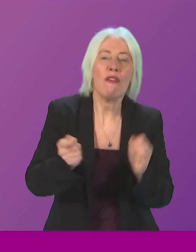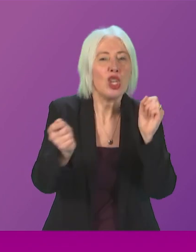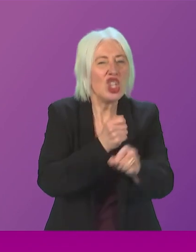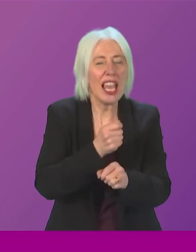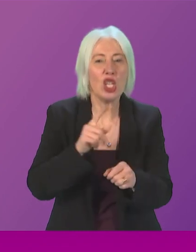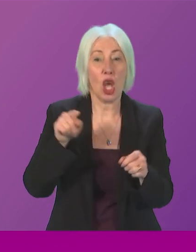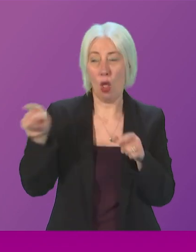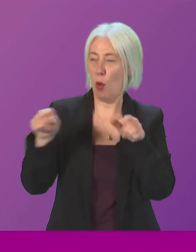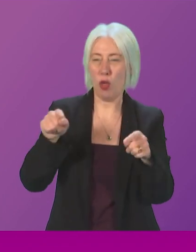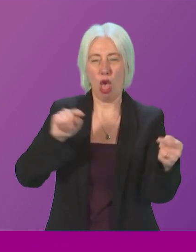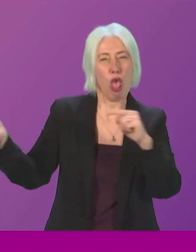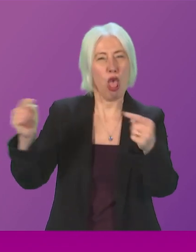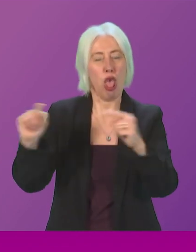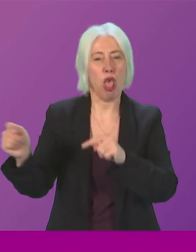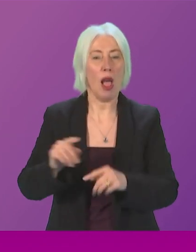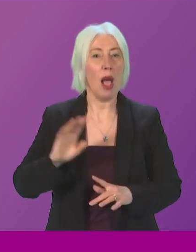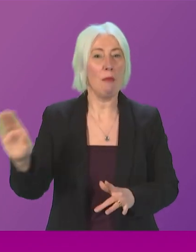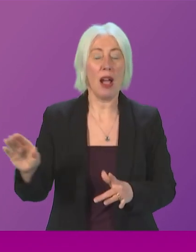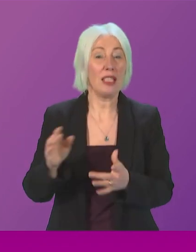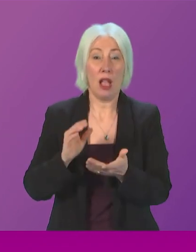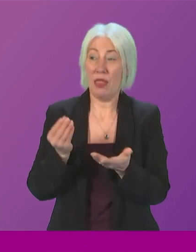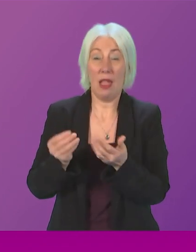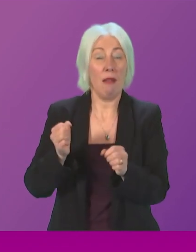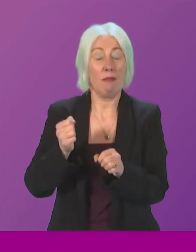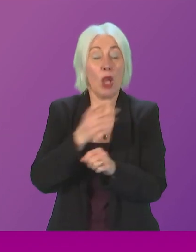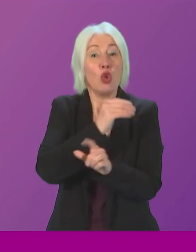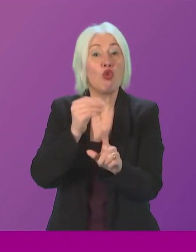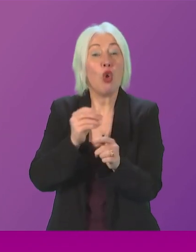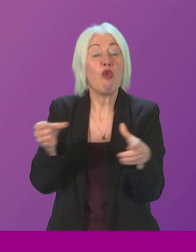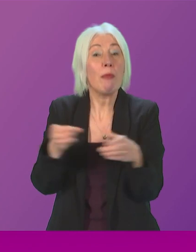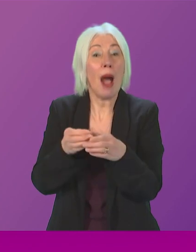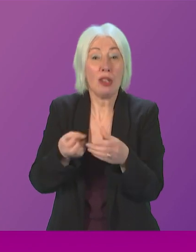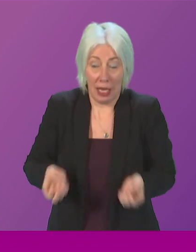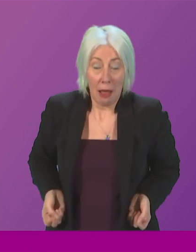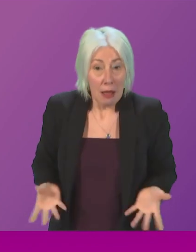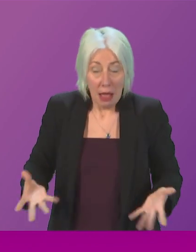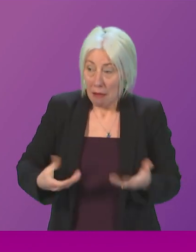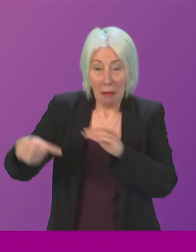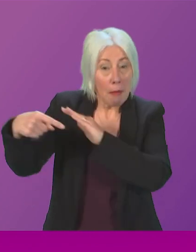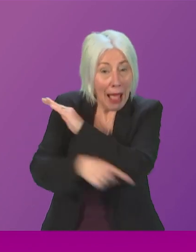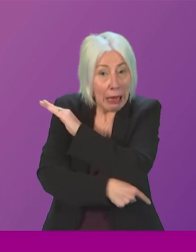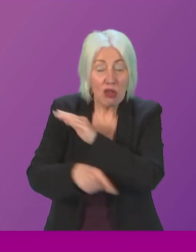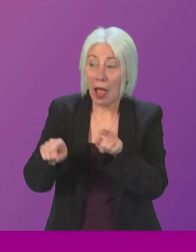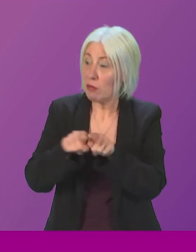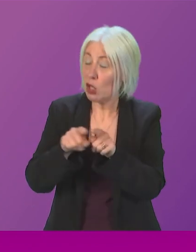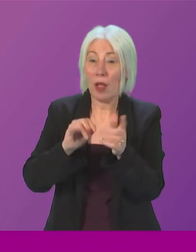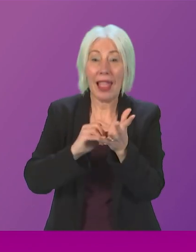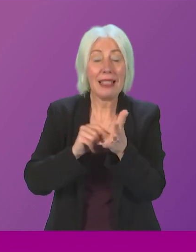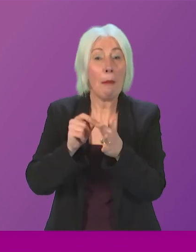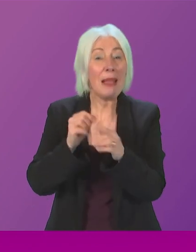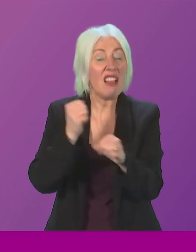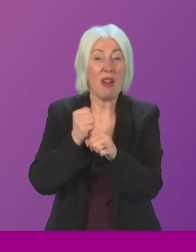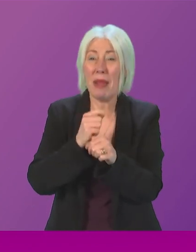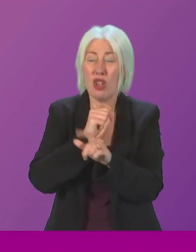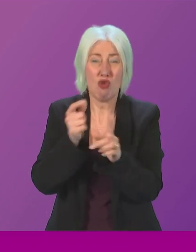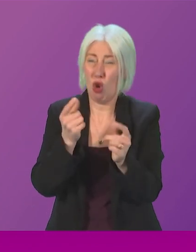an economically illiterate and morally bankrupt Tory party a dysfunctional and incompetent SNP government so if you want